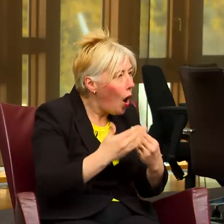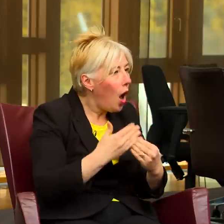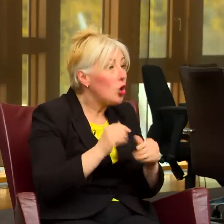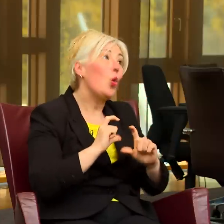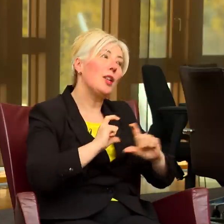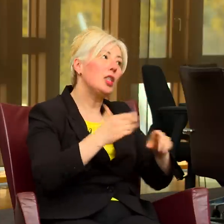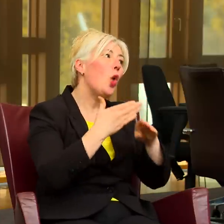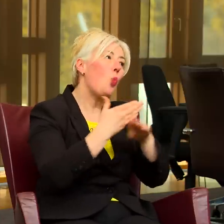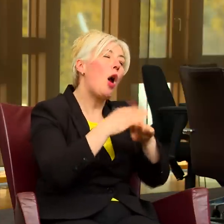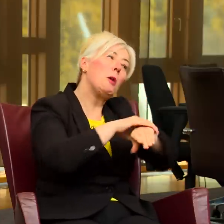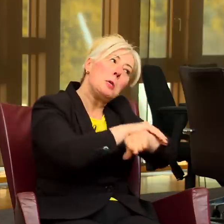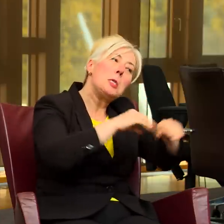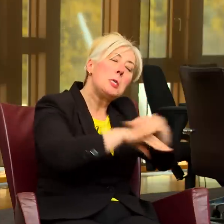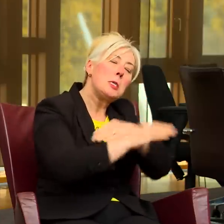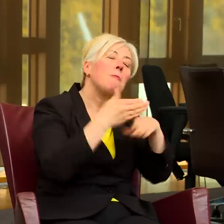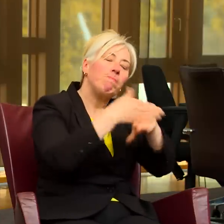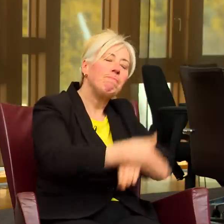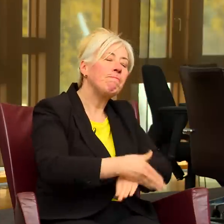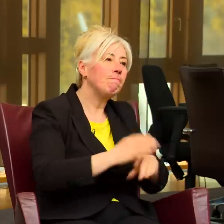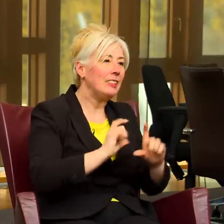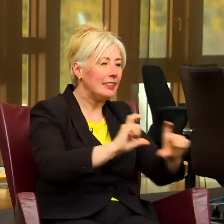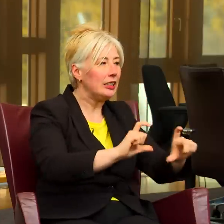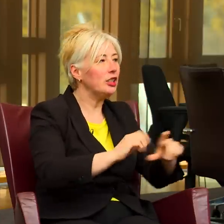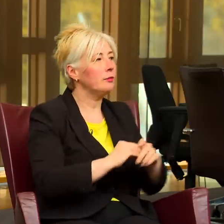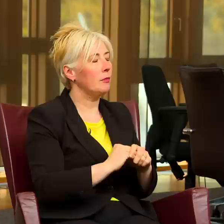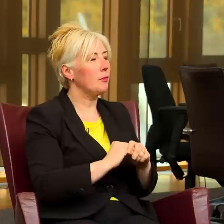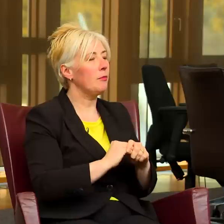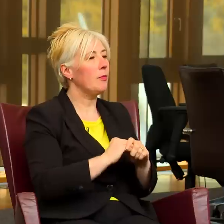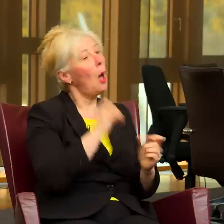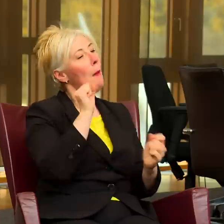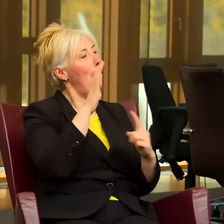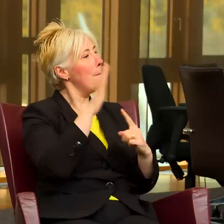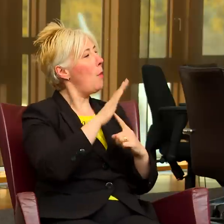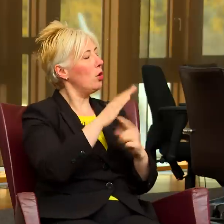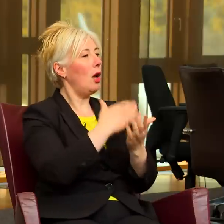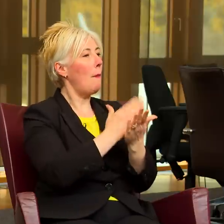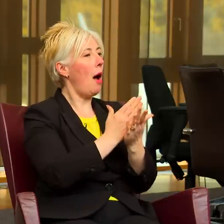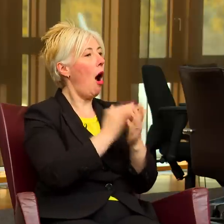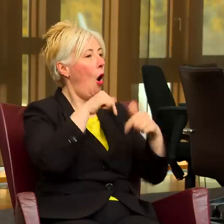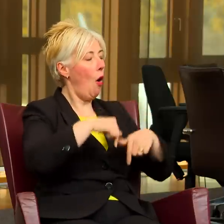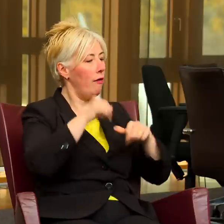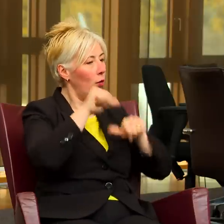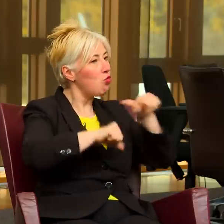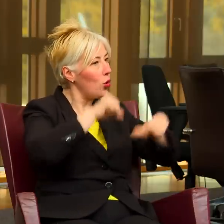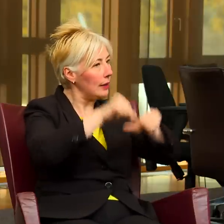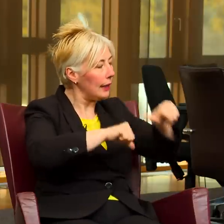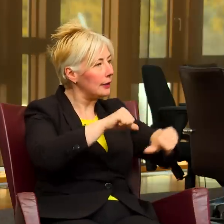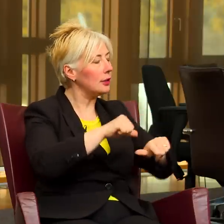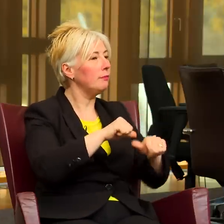One of the things that I think is the most important parts of the process that we undertook was to explain that while the Bill has the